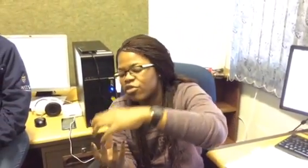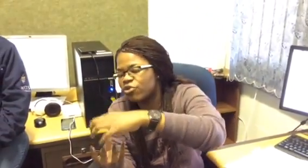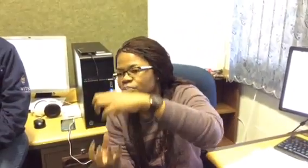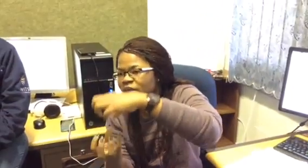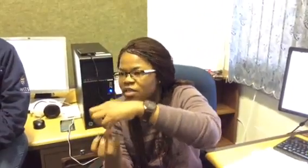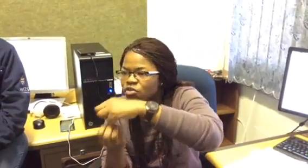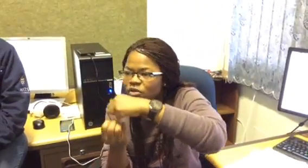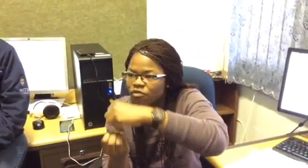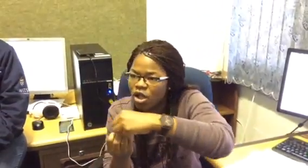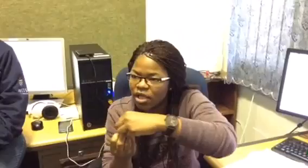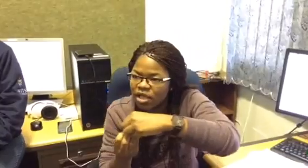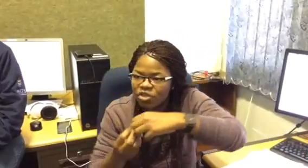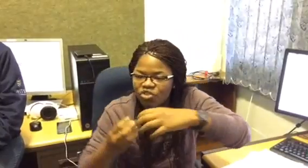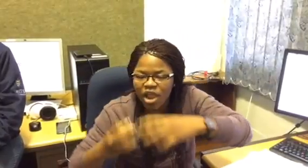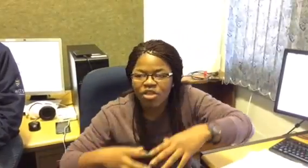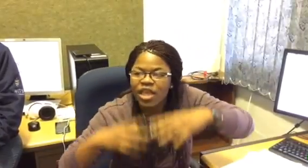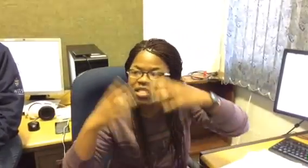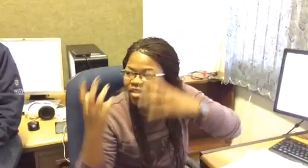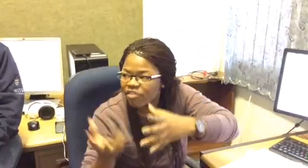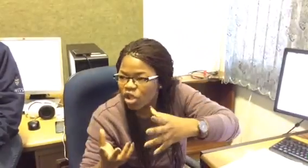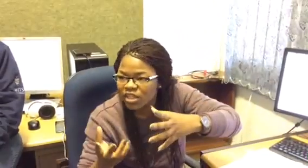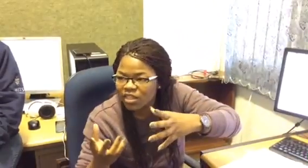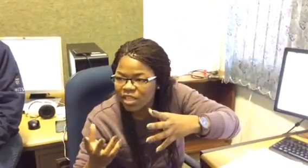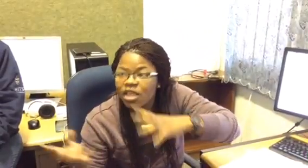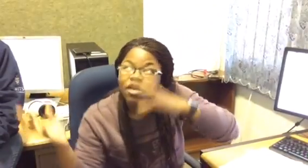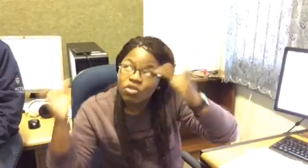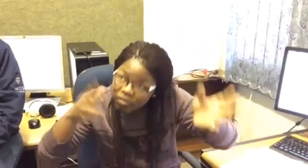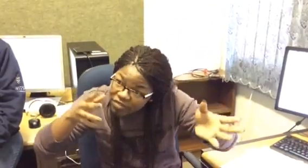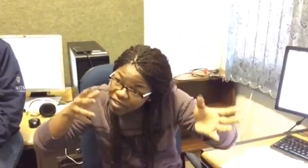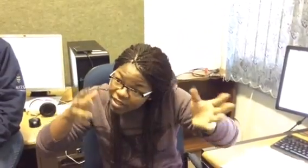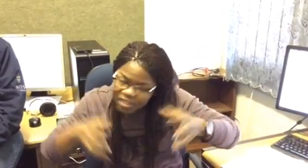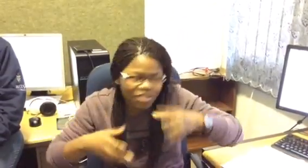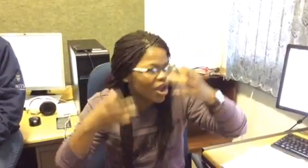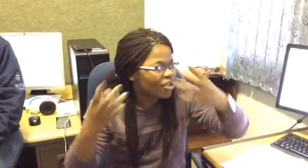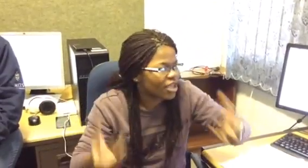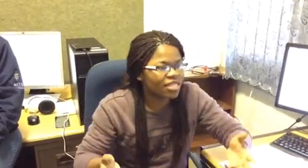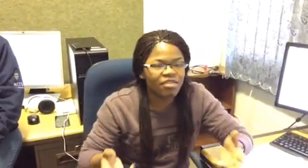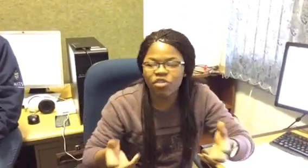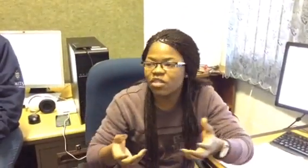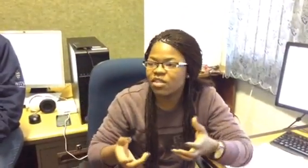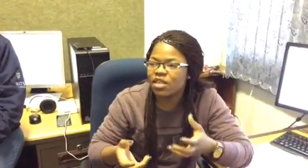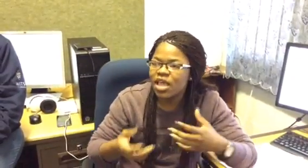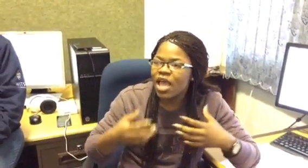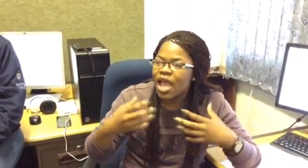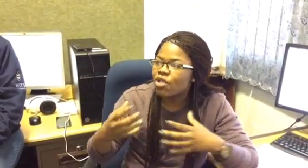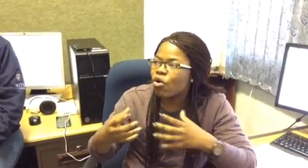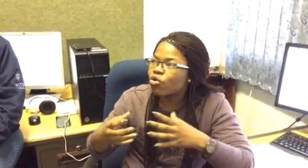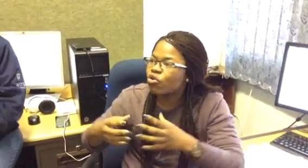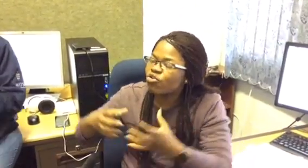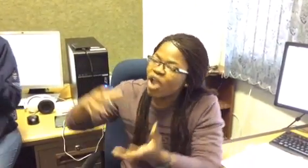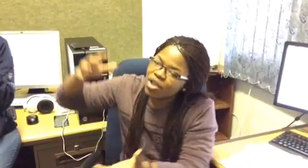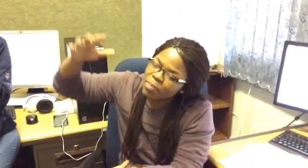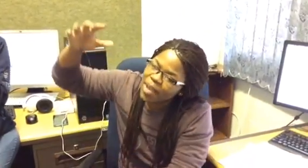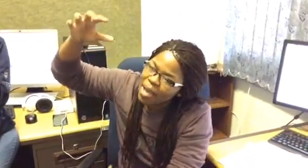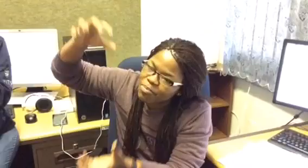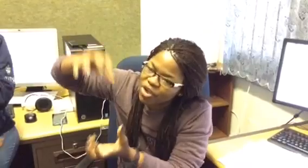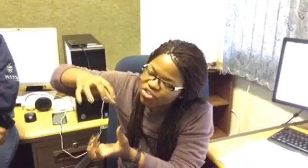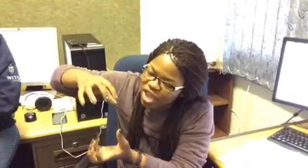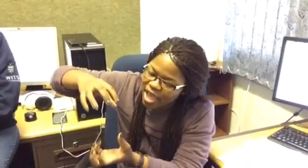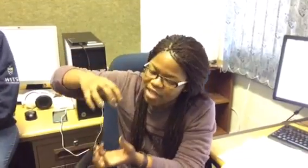through pieces of rock trying to get their velocity so physics trying to get their velocity and also trying to apply pressure and